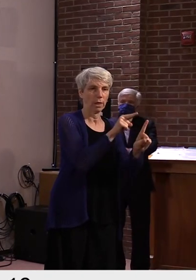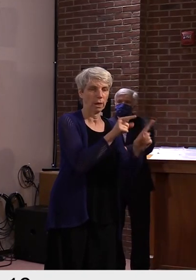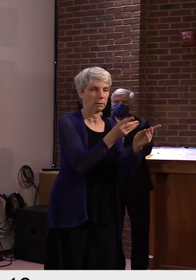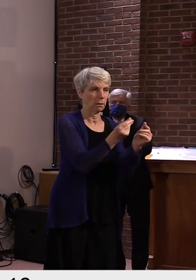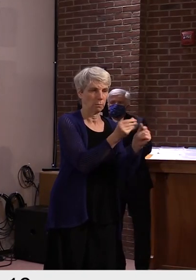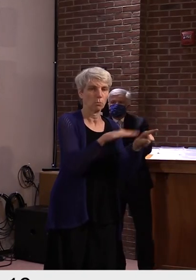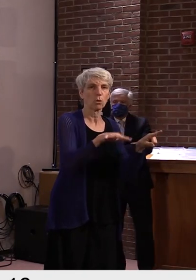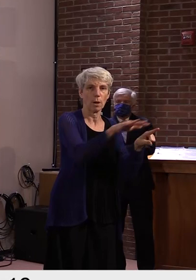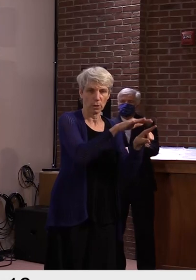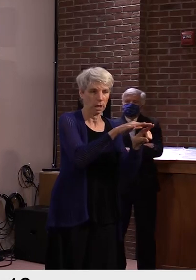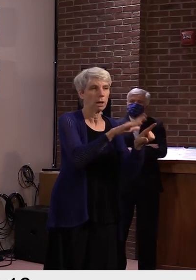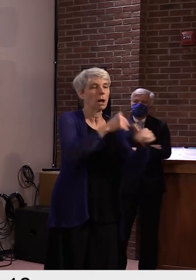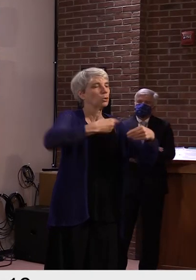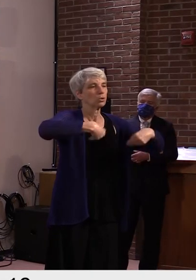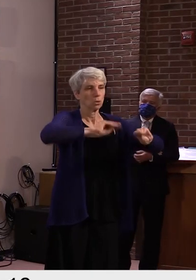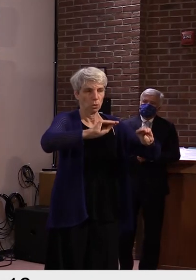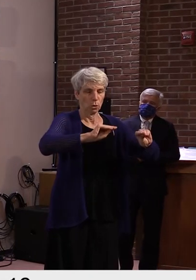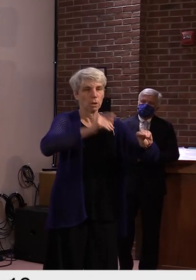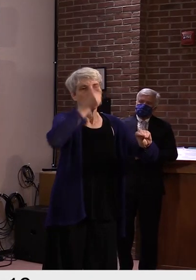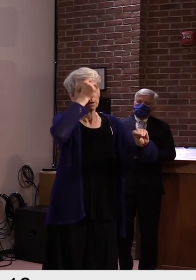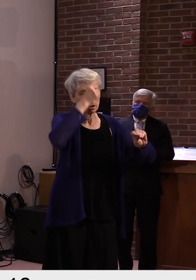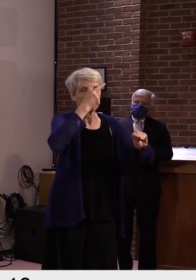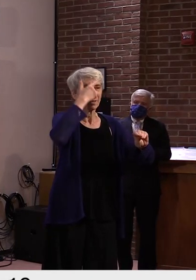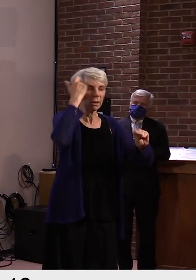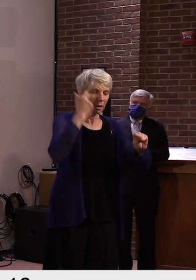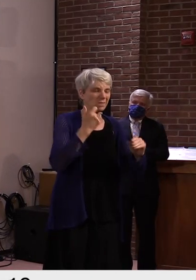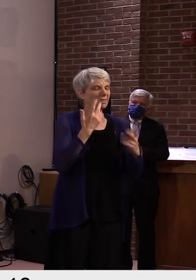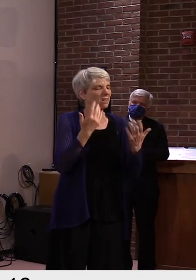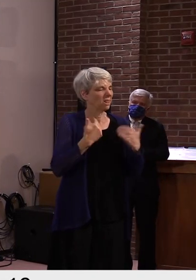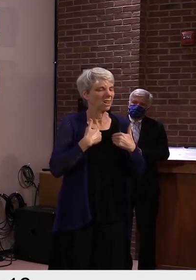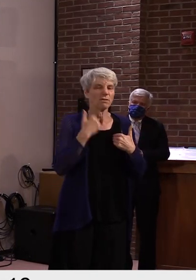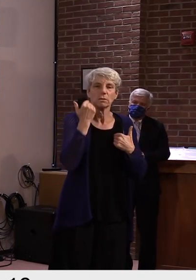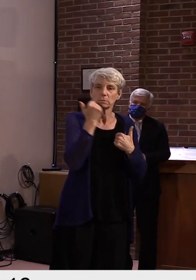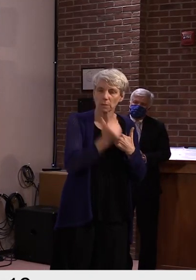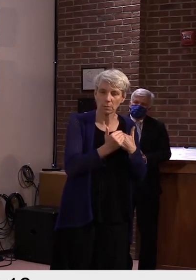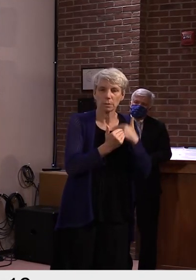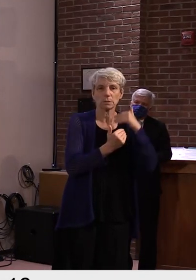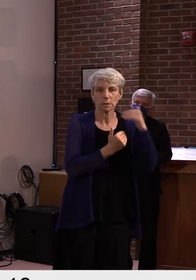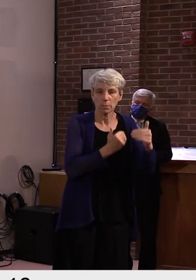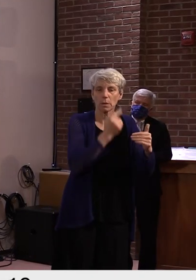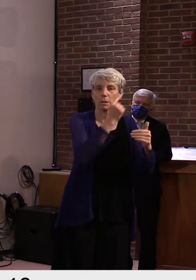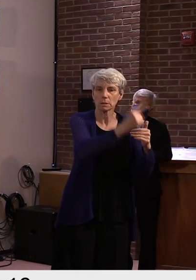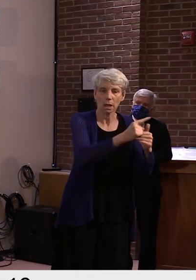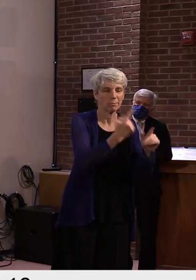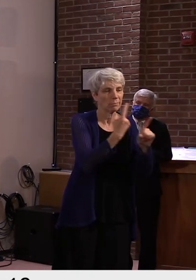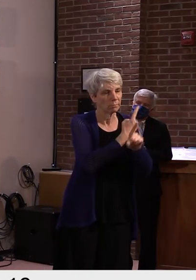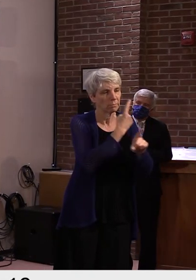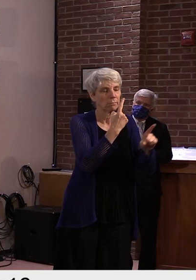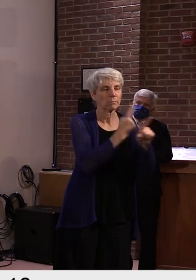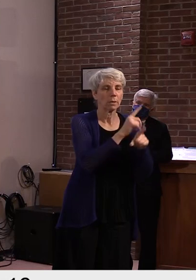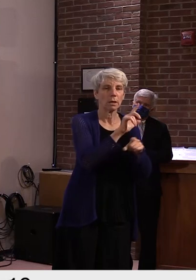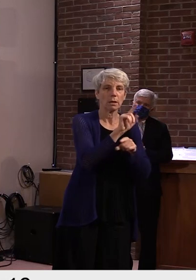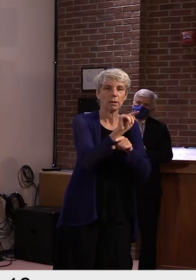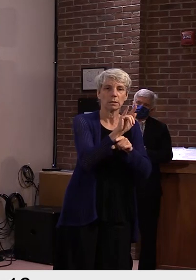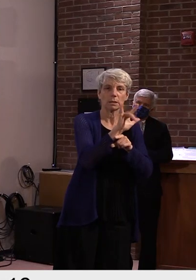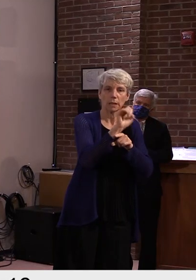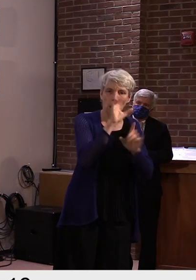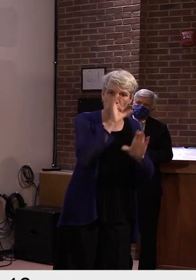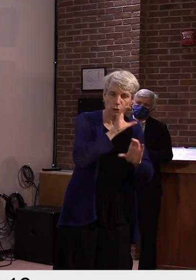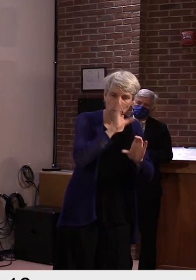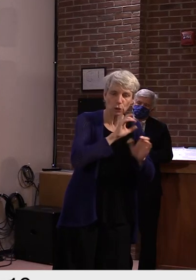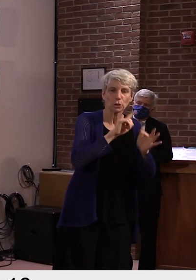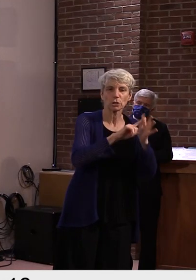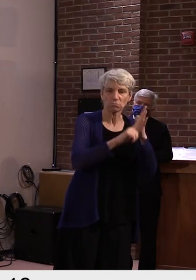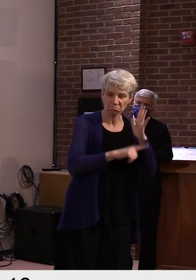due diligence items that had to be done relating to title search and work of that nature until the settlement